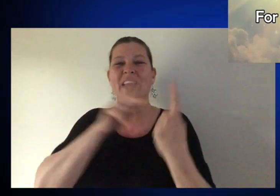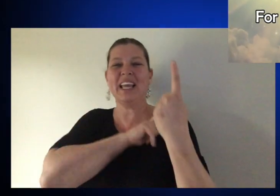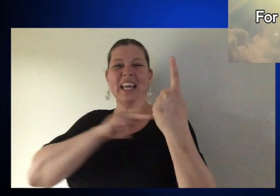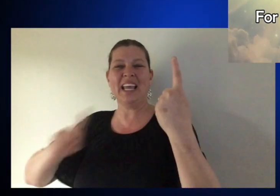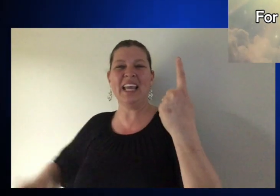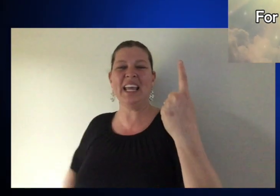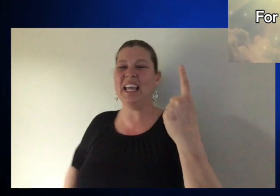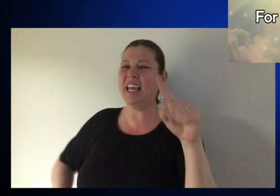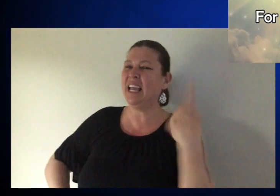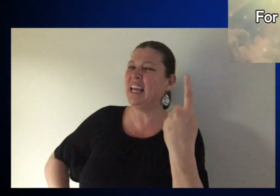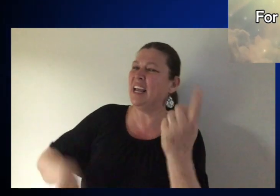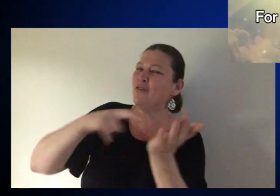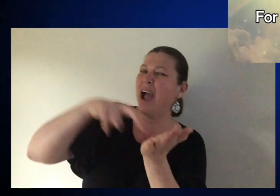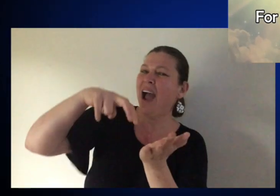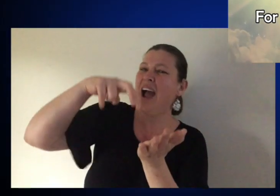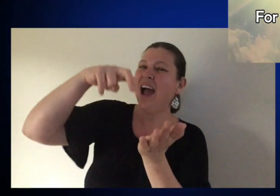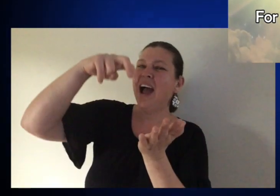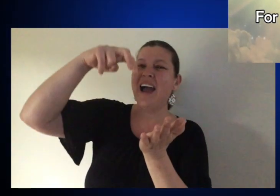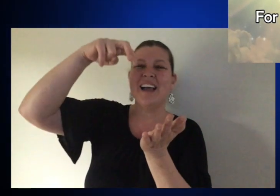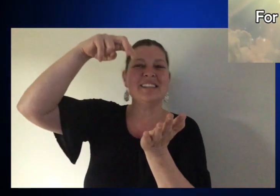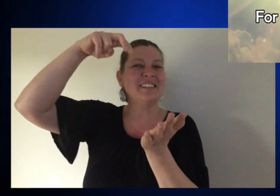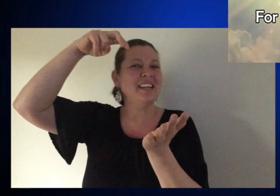King Jesus,